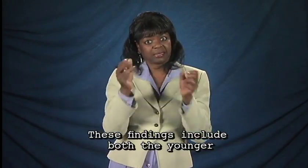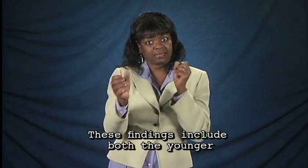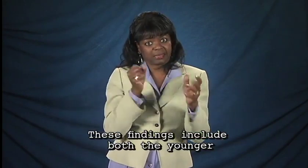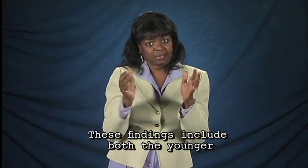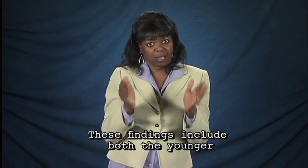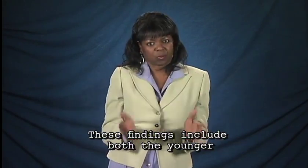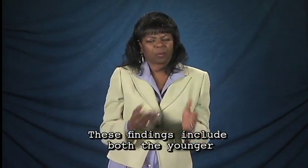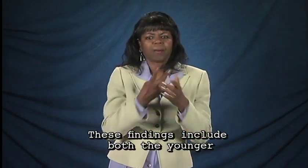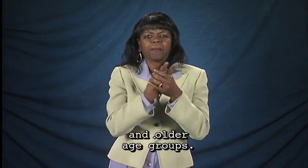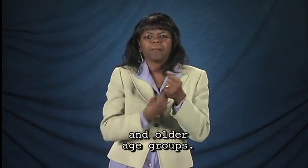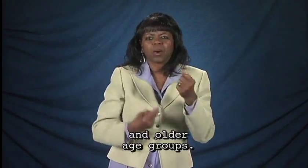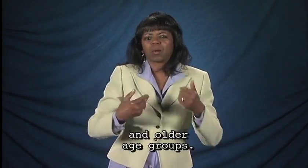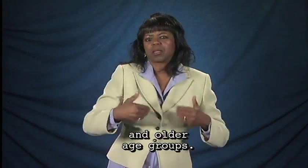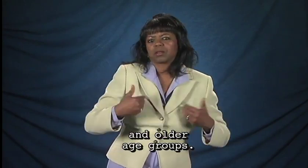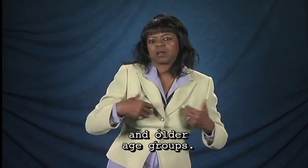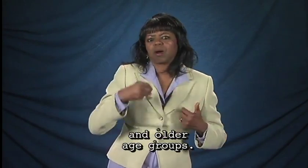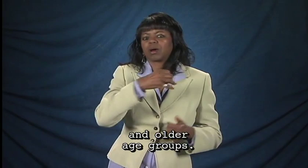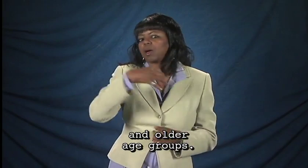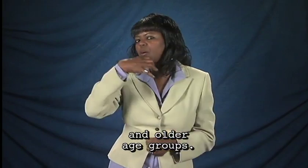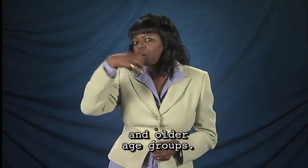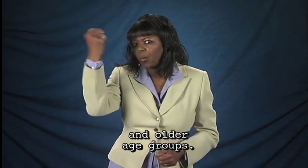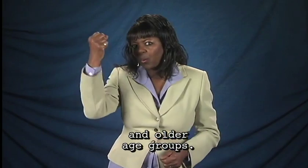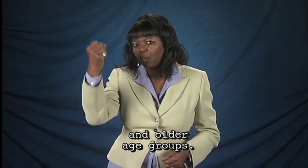findings include both the younger and older age groups.